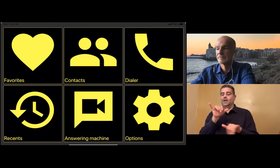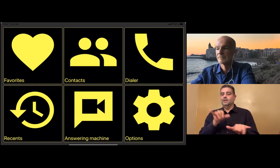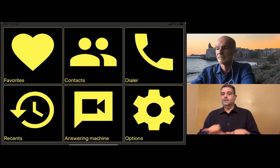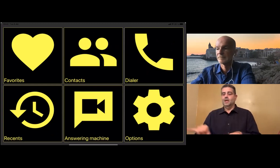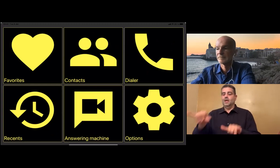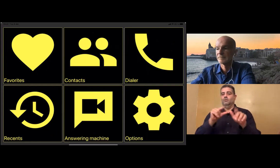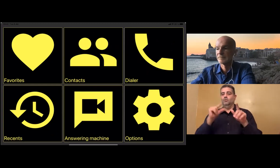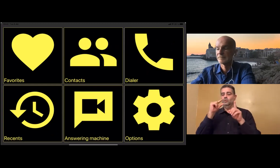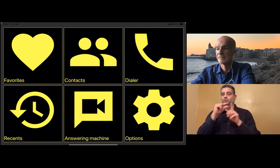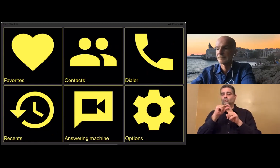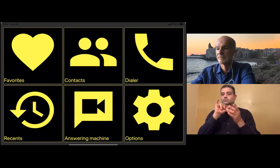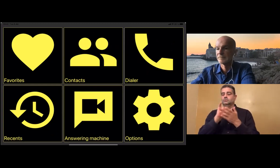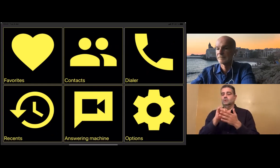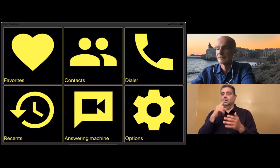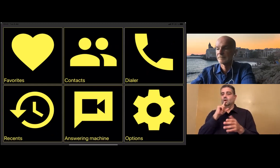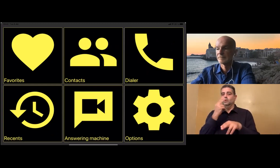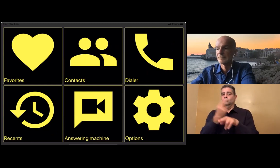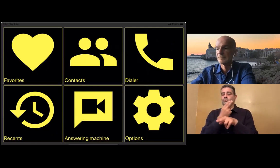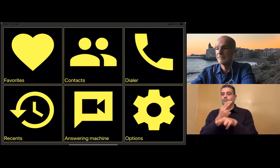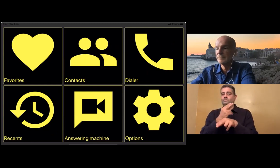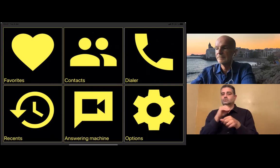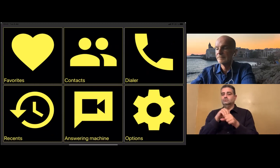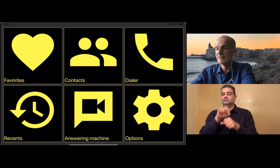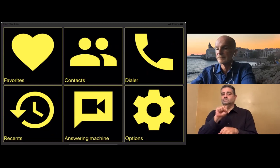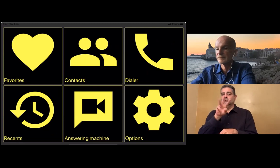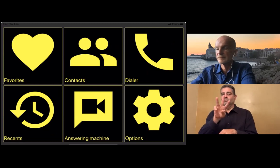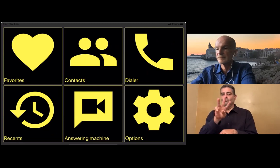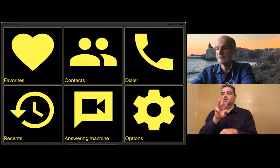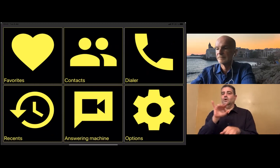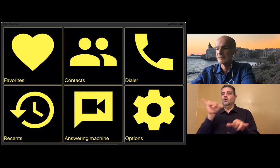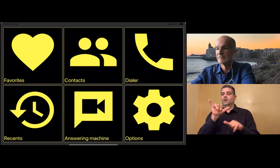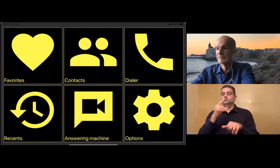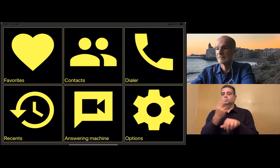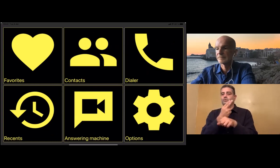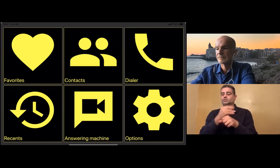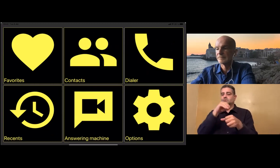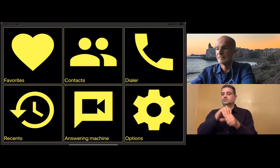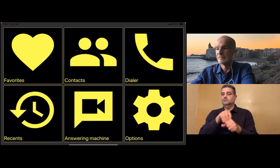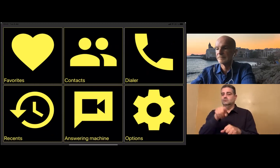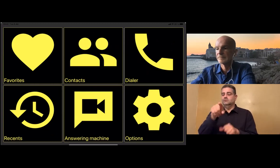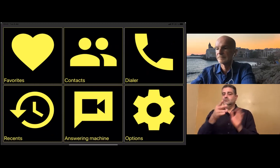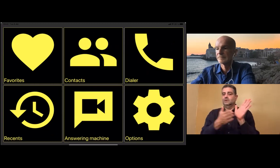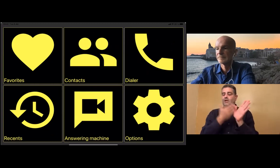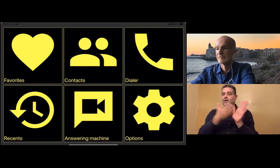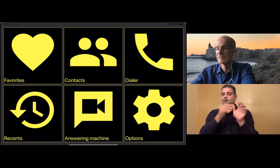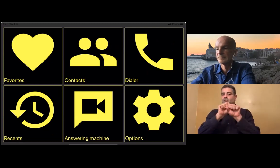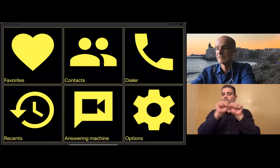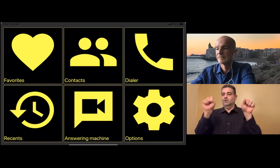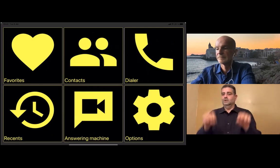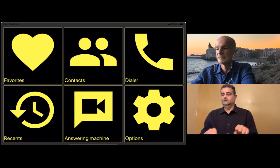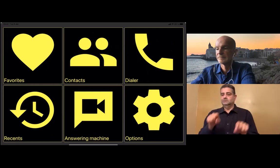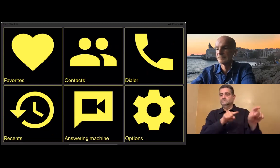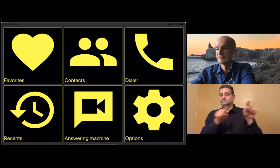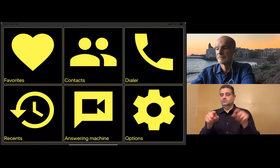this software, we recognize that typical words that are used in software